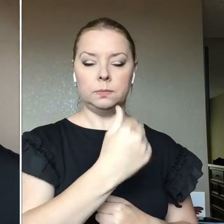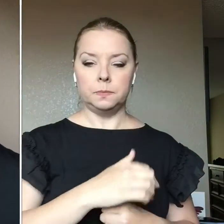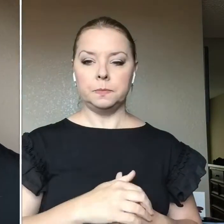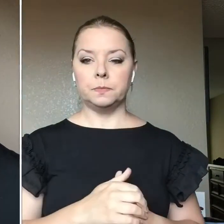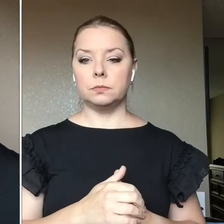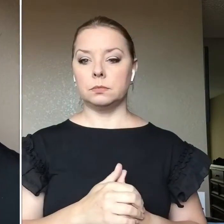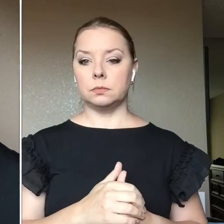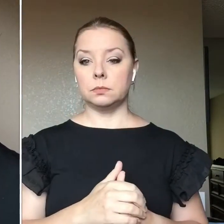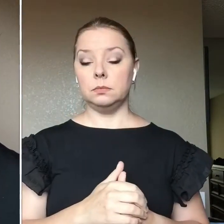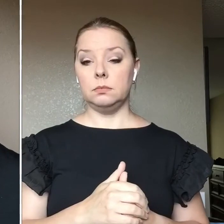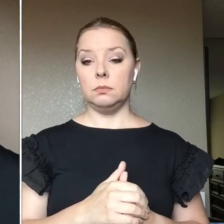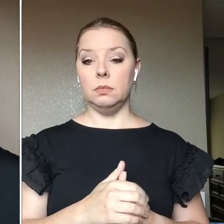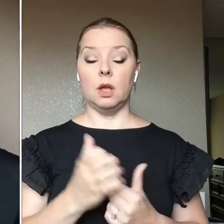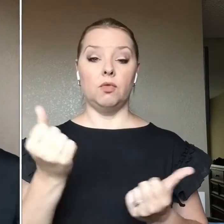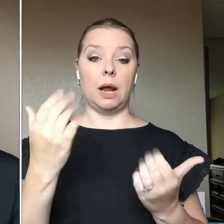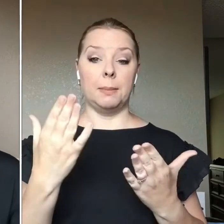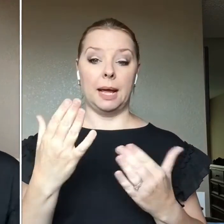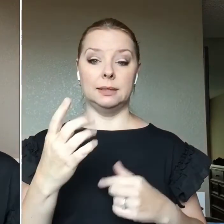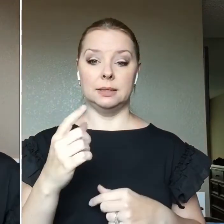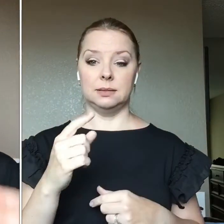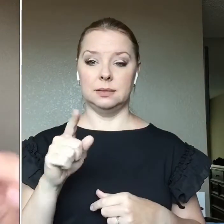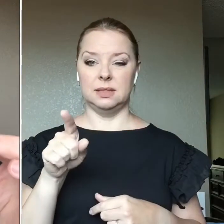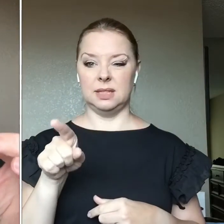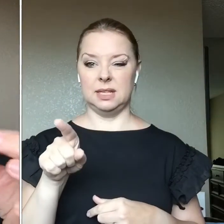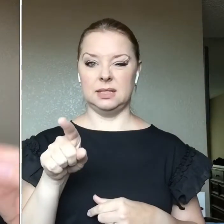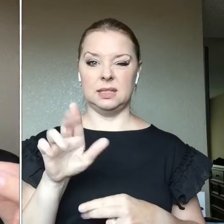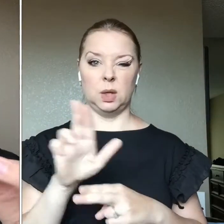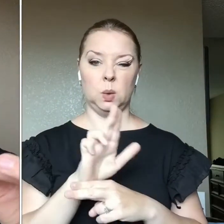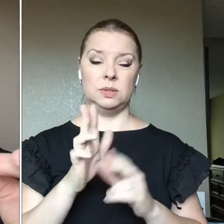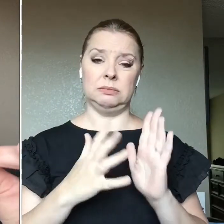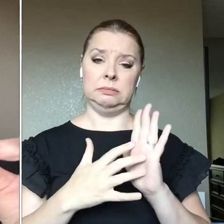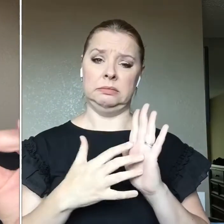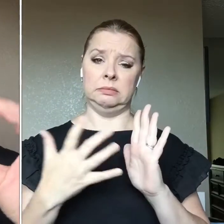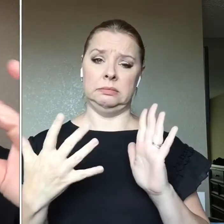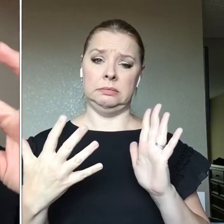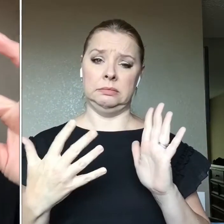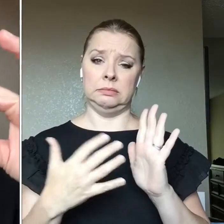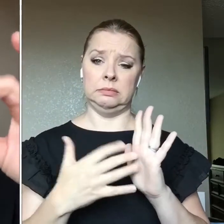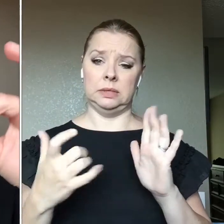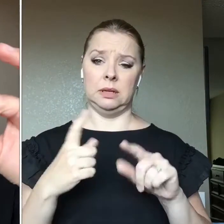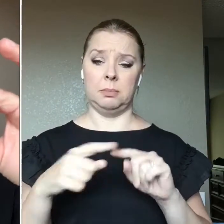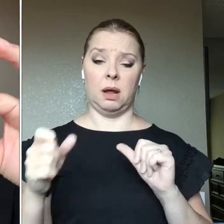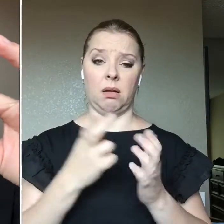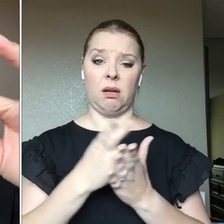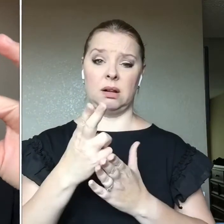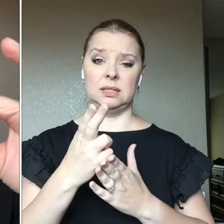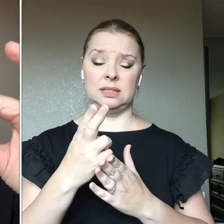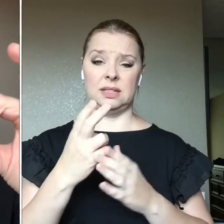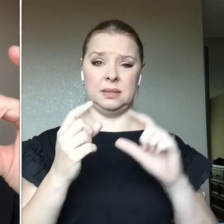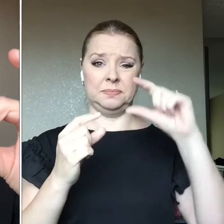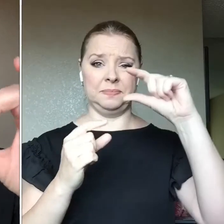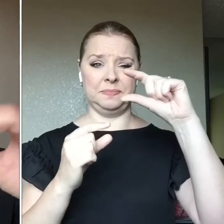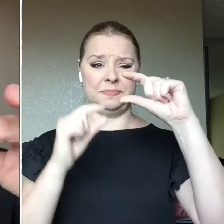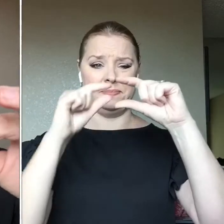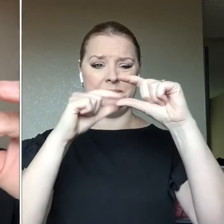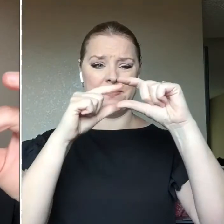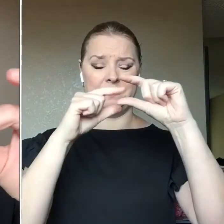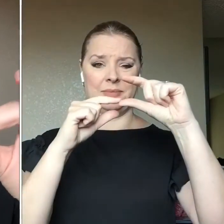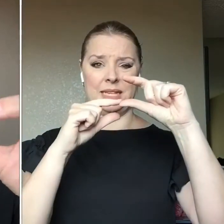So I would recommend Like I use this one occasionally But I'll be perfectly honest with you The amount of dye That comes out of